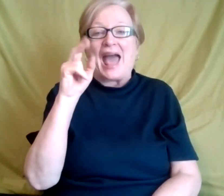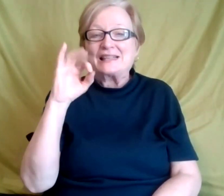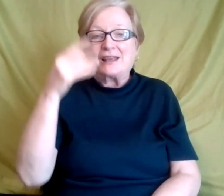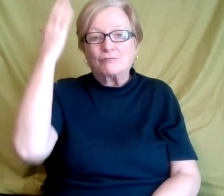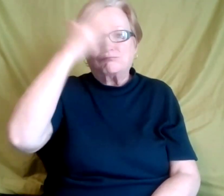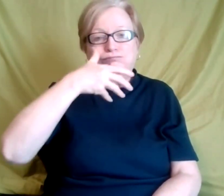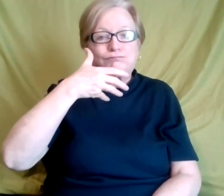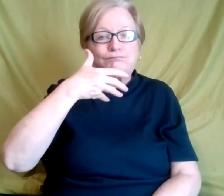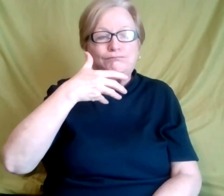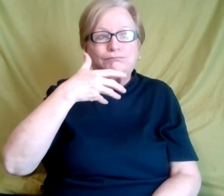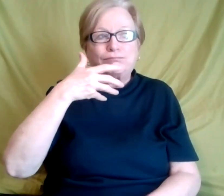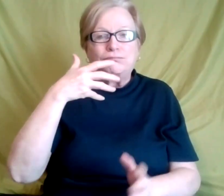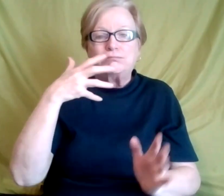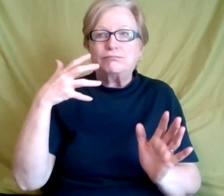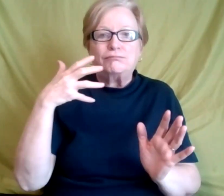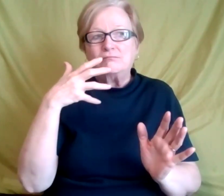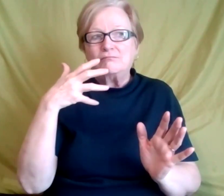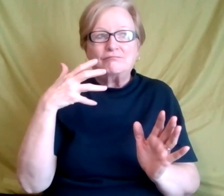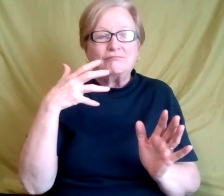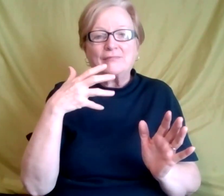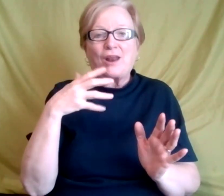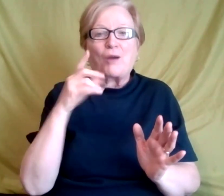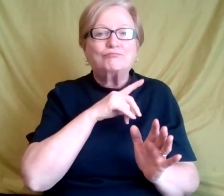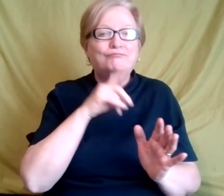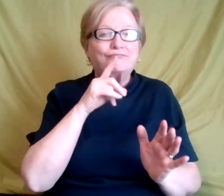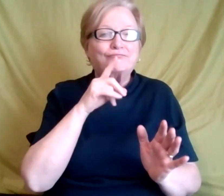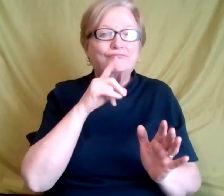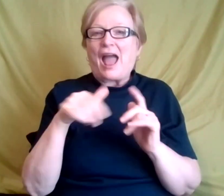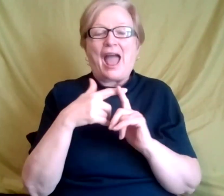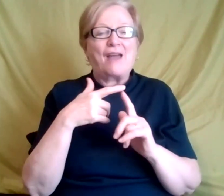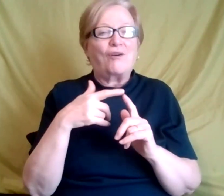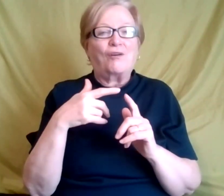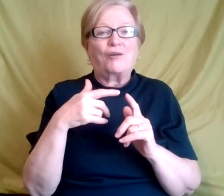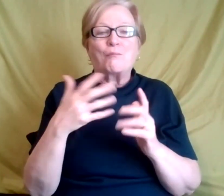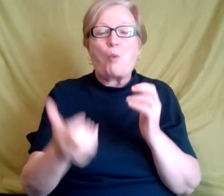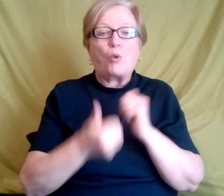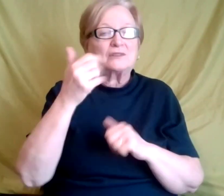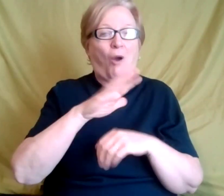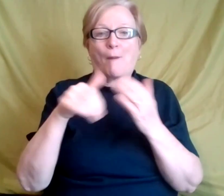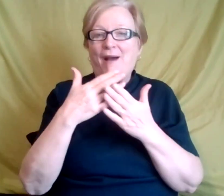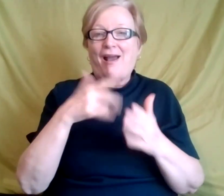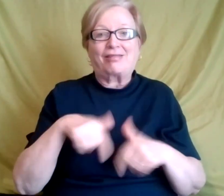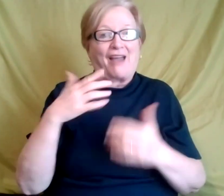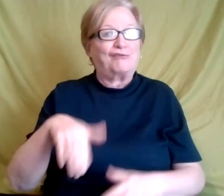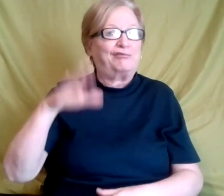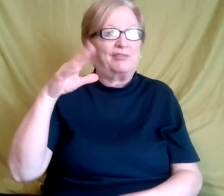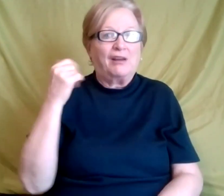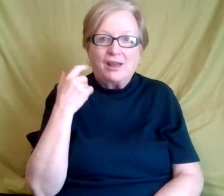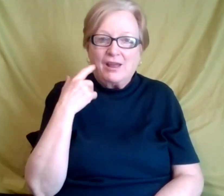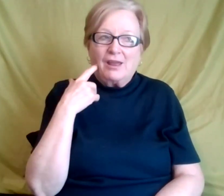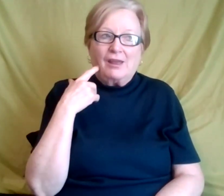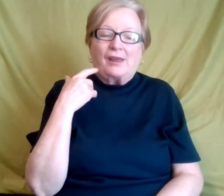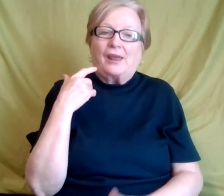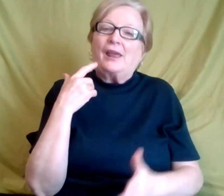prior to being diagnosed. Like I said, I've masked pretty much all my life. And so, um, when you're